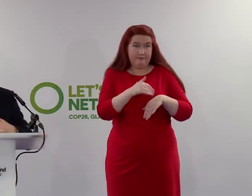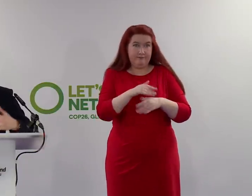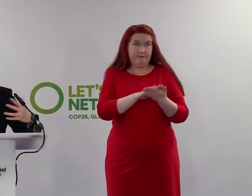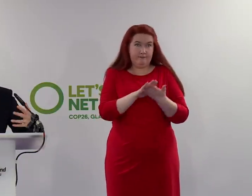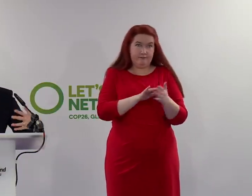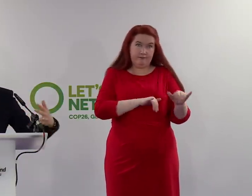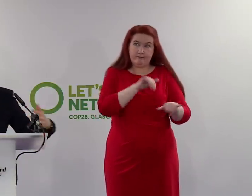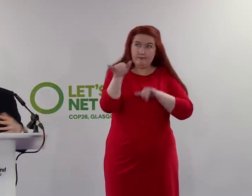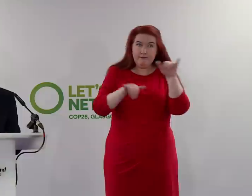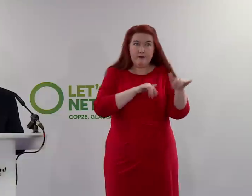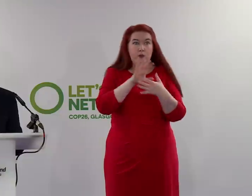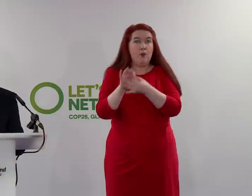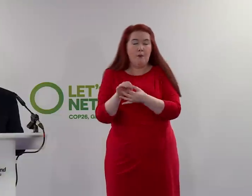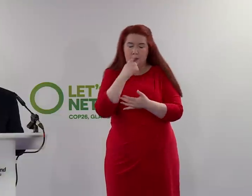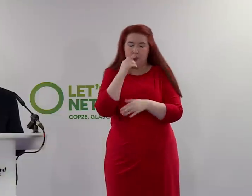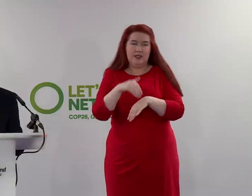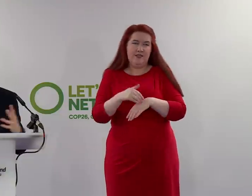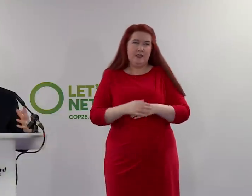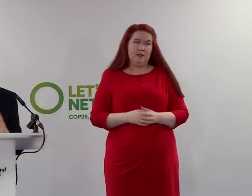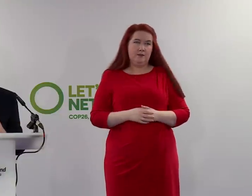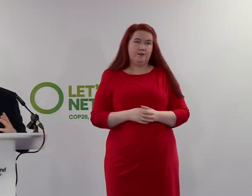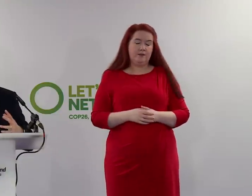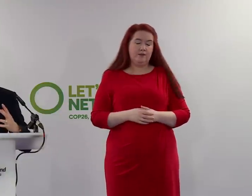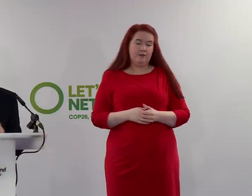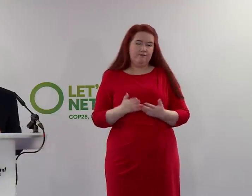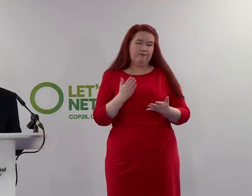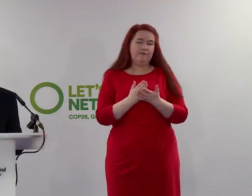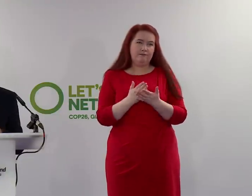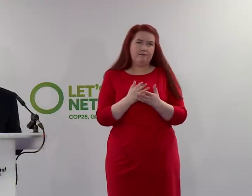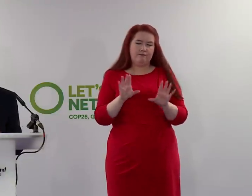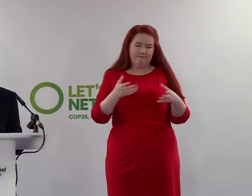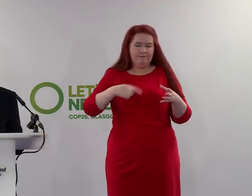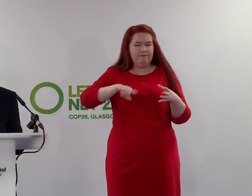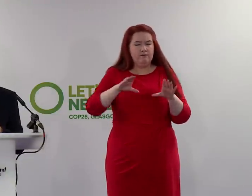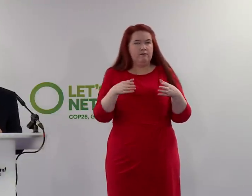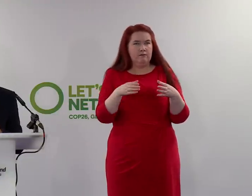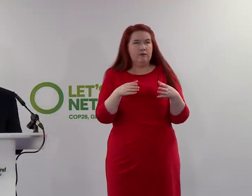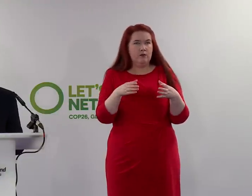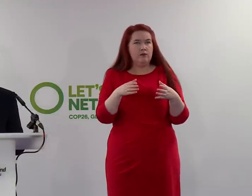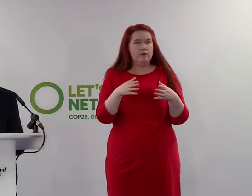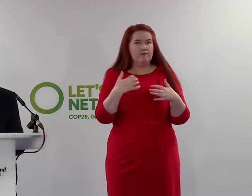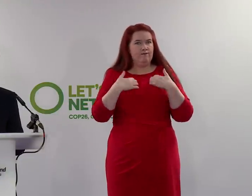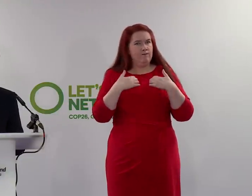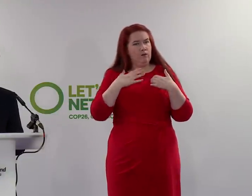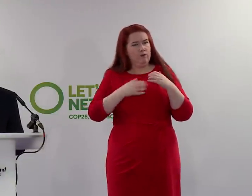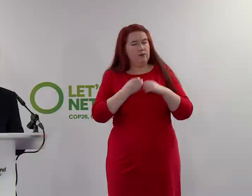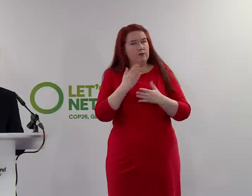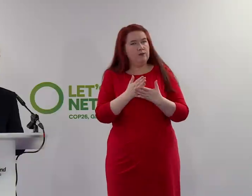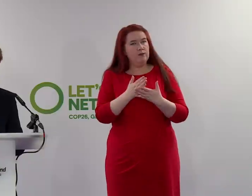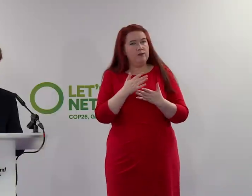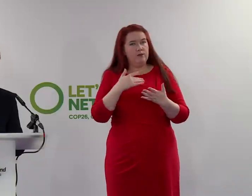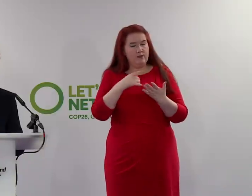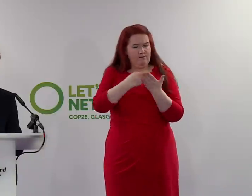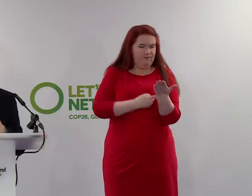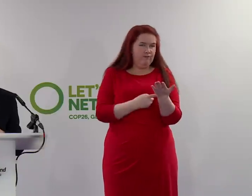that. It will be other countries as their delegations go home. So there's a real collective interest in making sure that these mitigations are